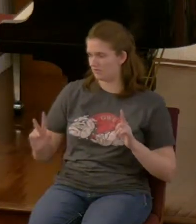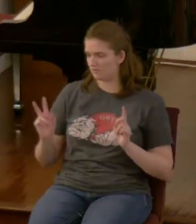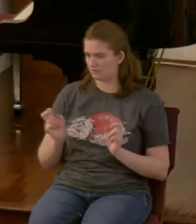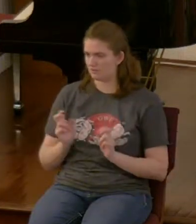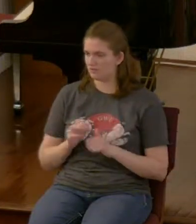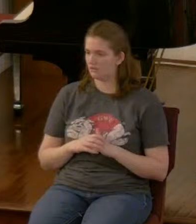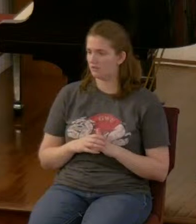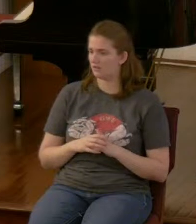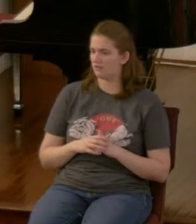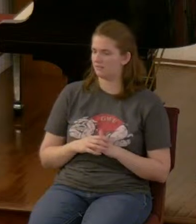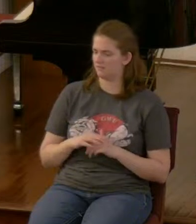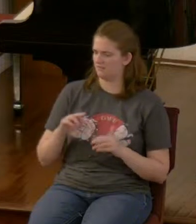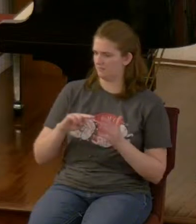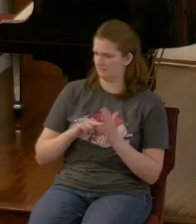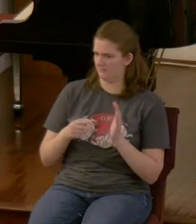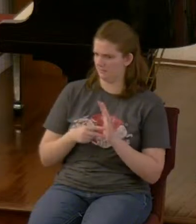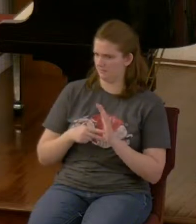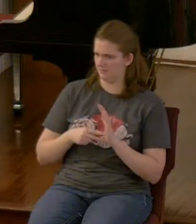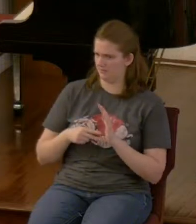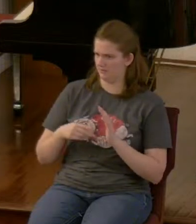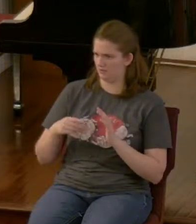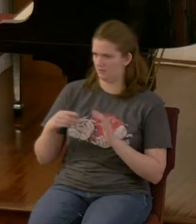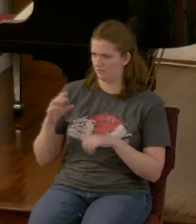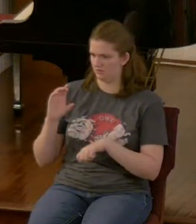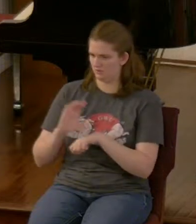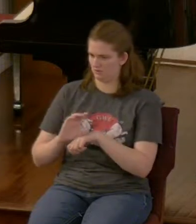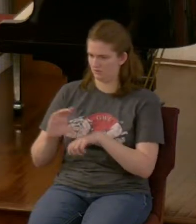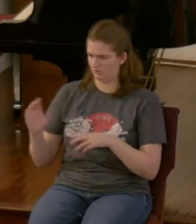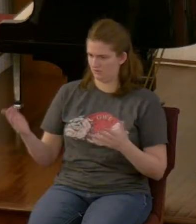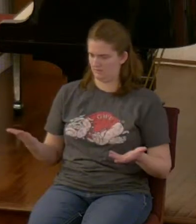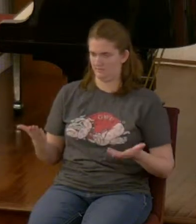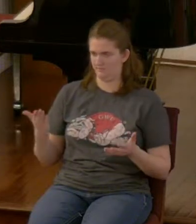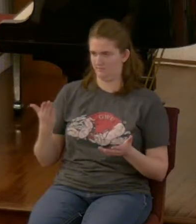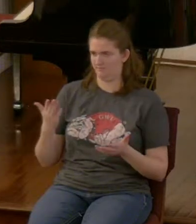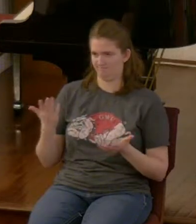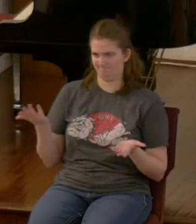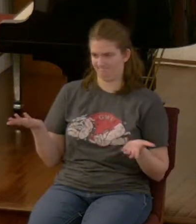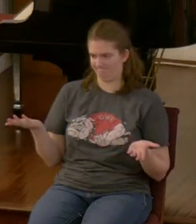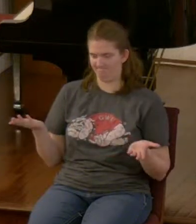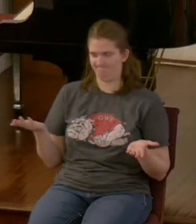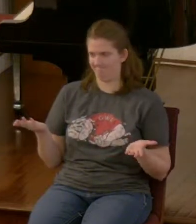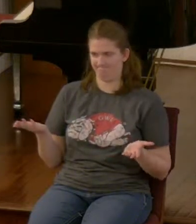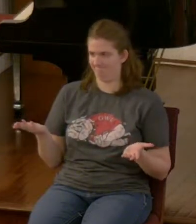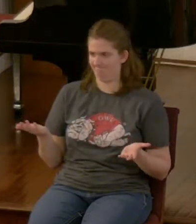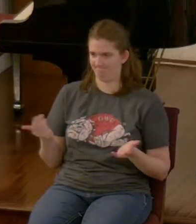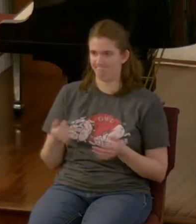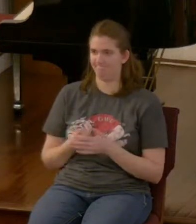mean that the church will be on the earth you understand that